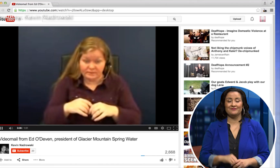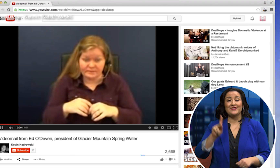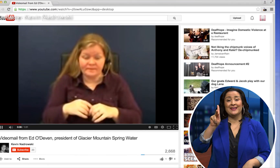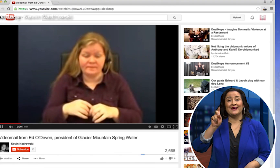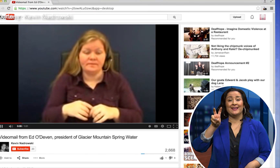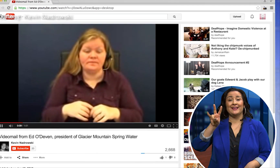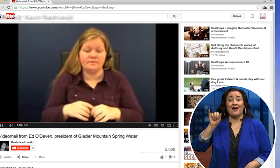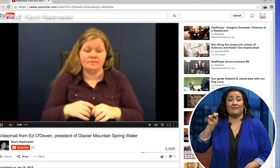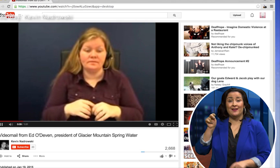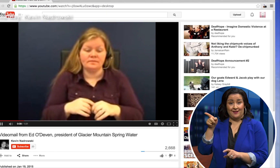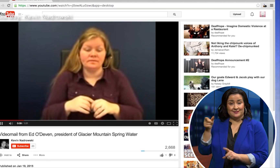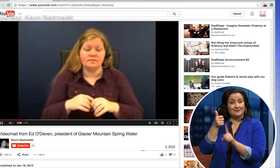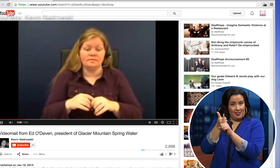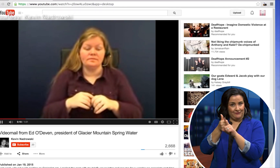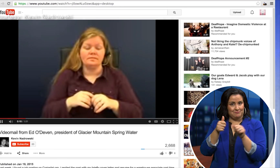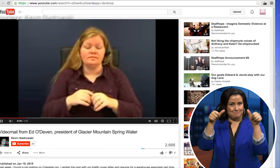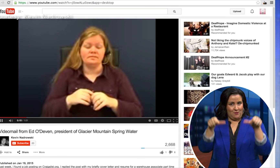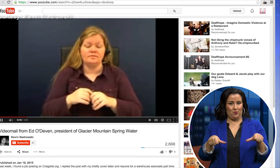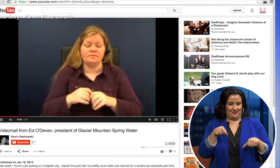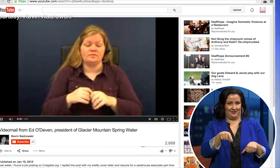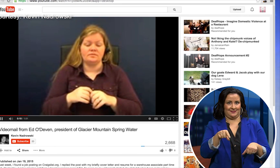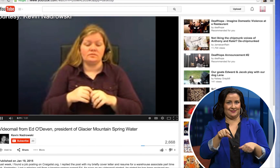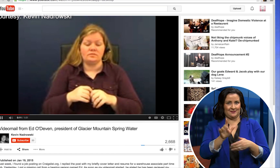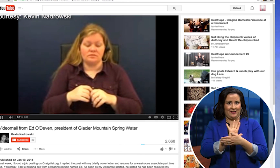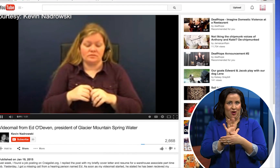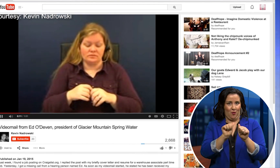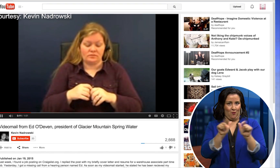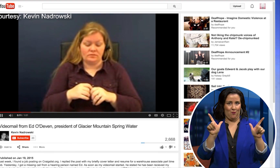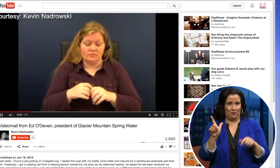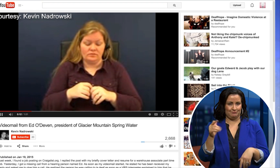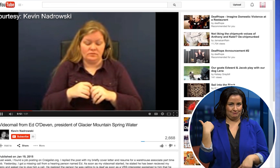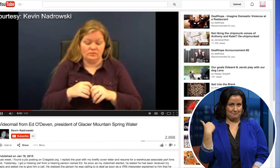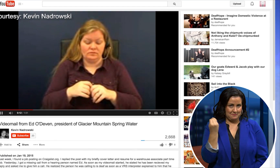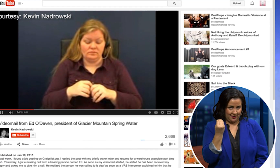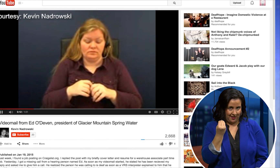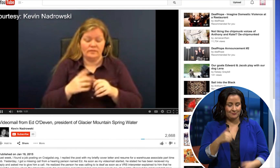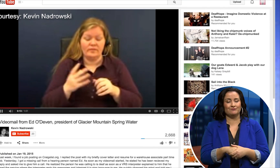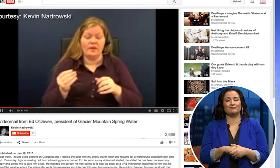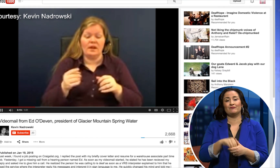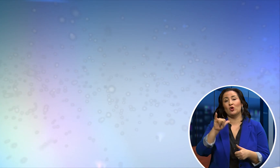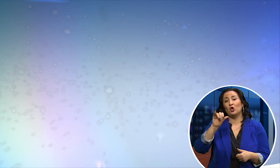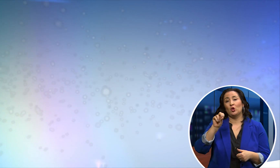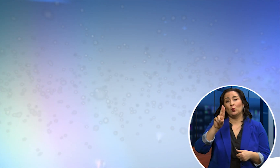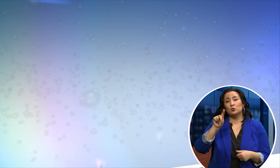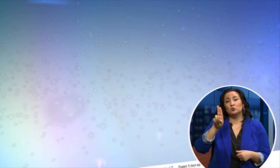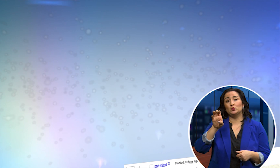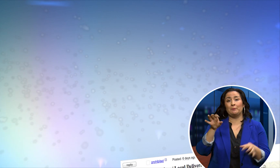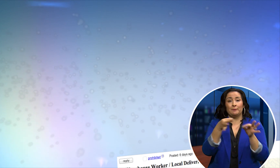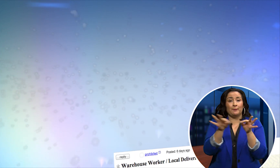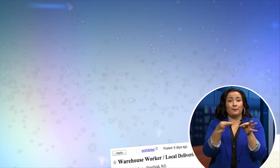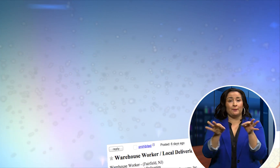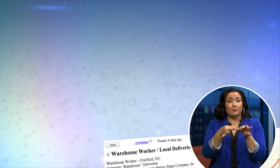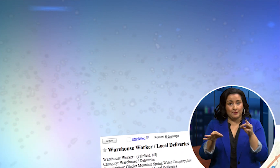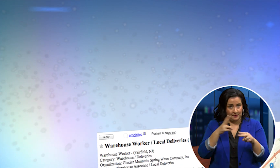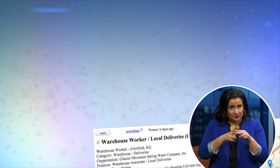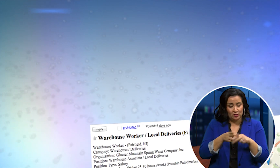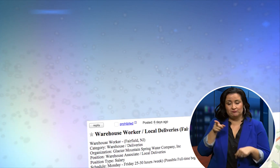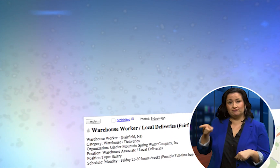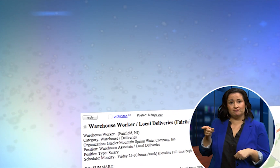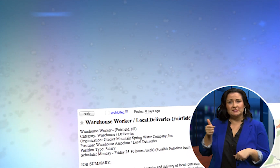Kevin posted this video on Monday of a video message he'd received. In the YouTube description, he claims to